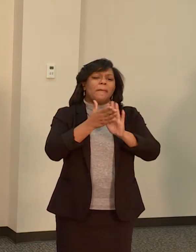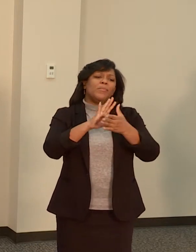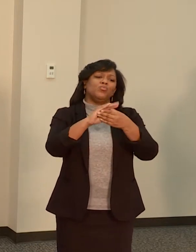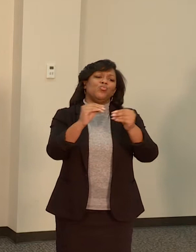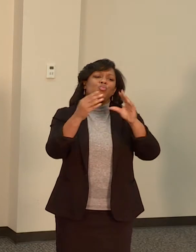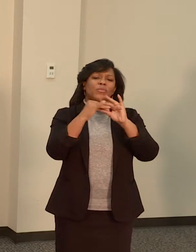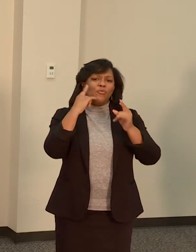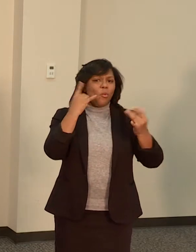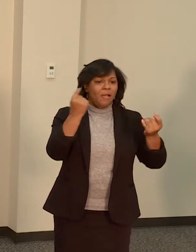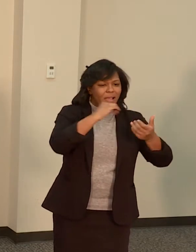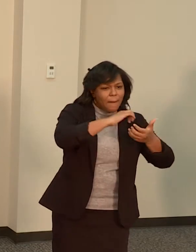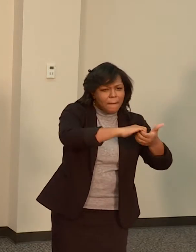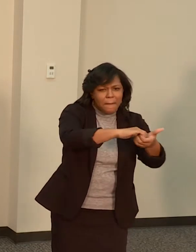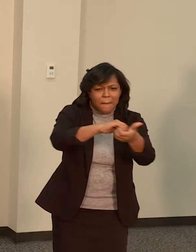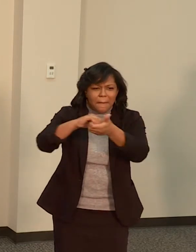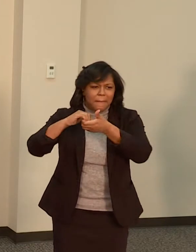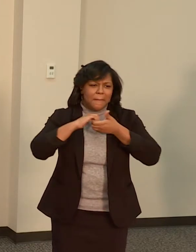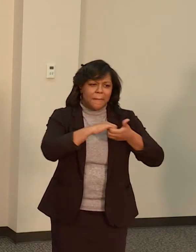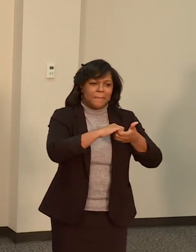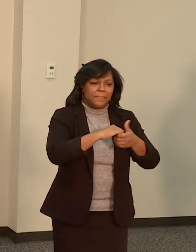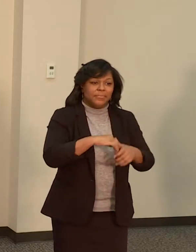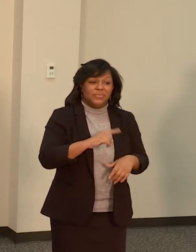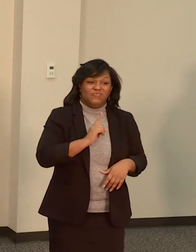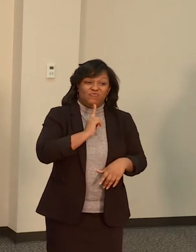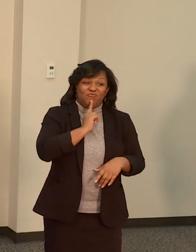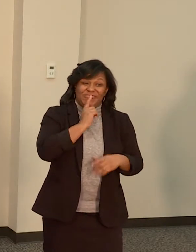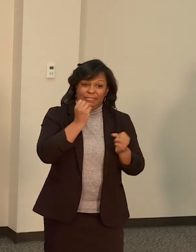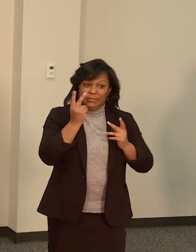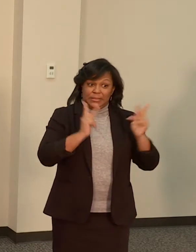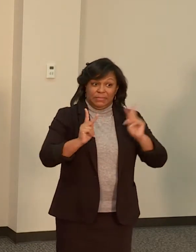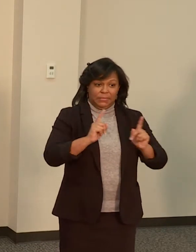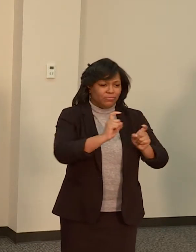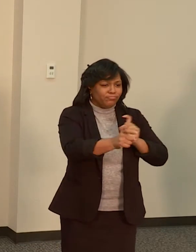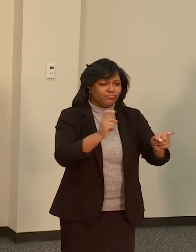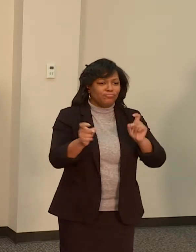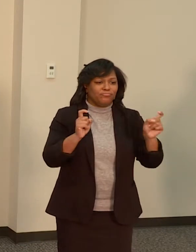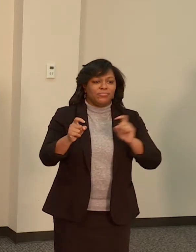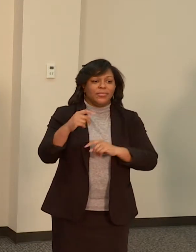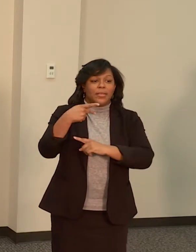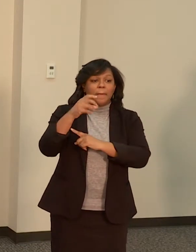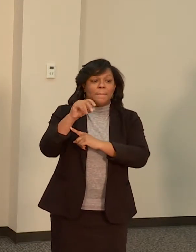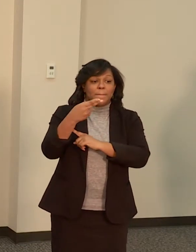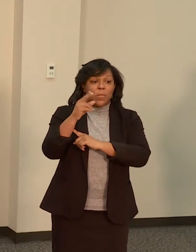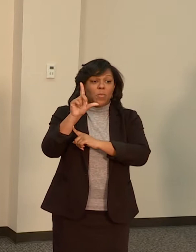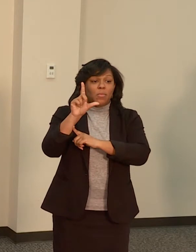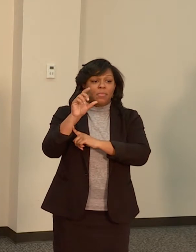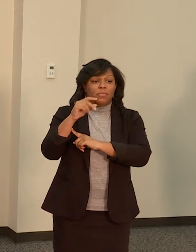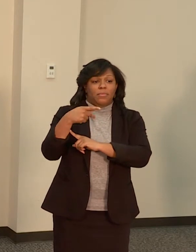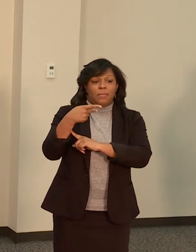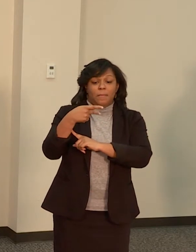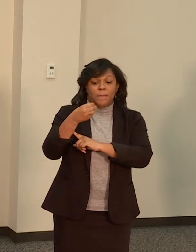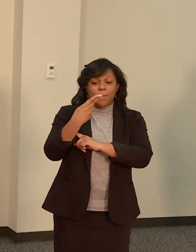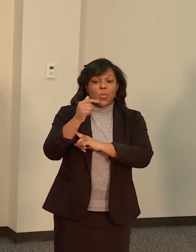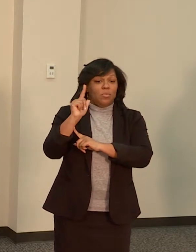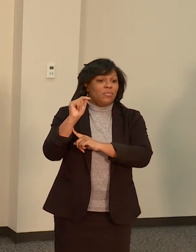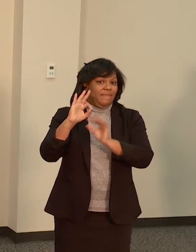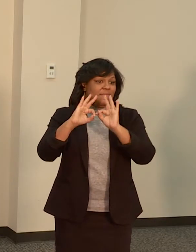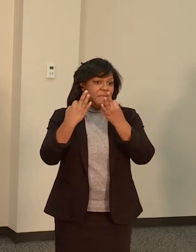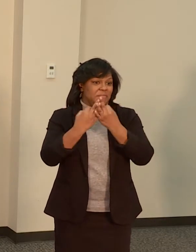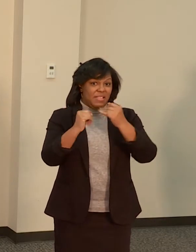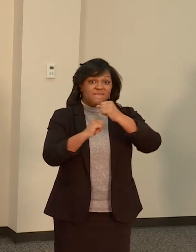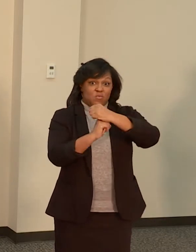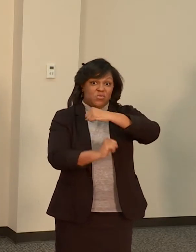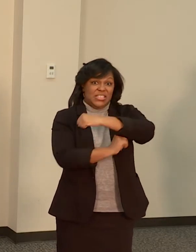the way from the Poled Family Foundation that came alongside us early to partner and provide some of those first two years of